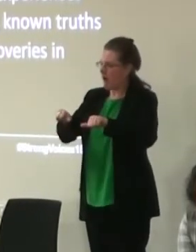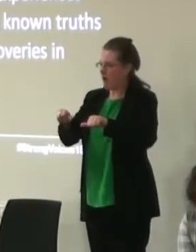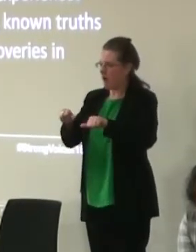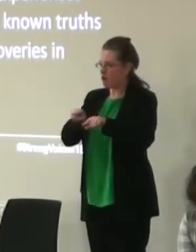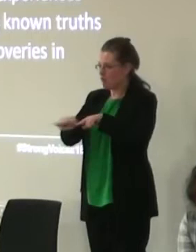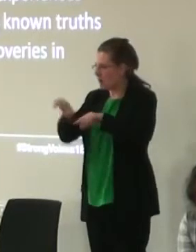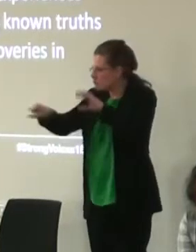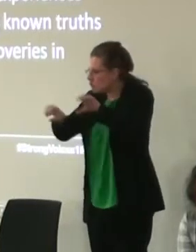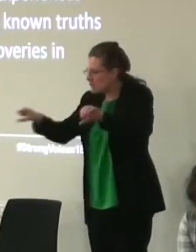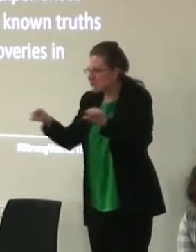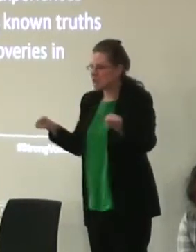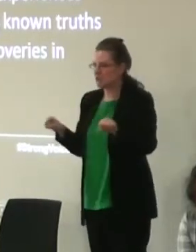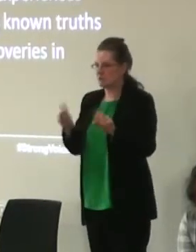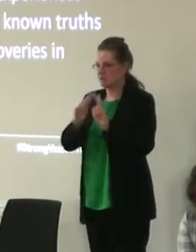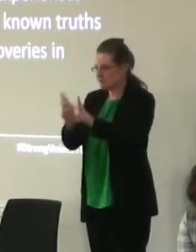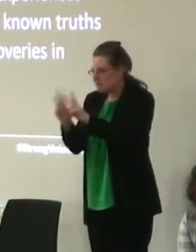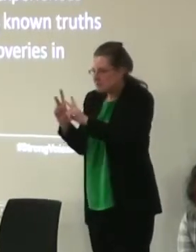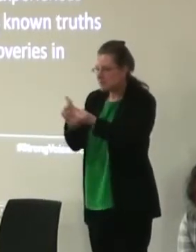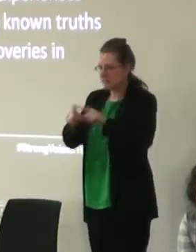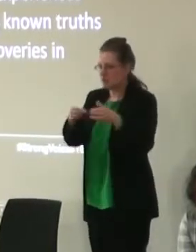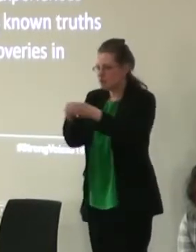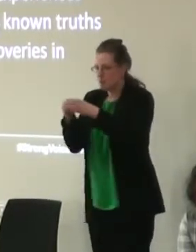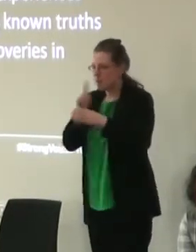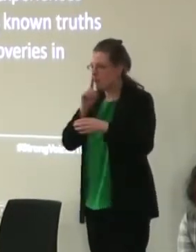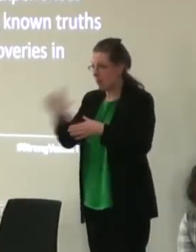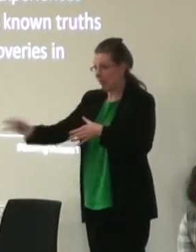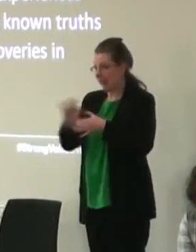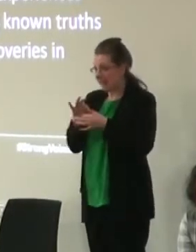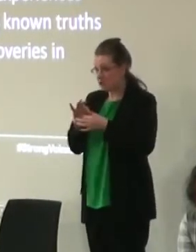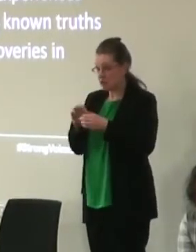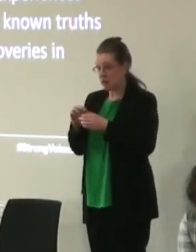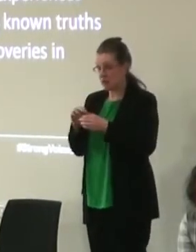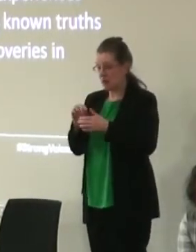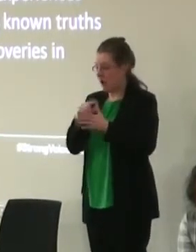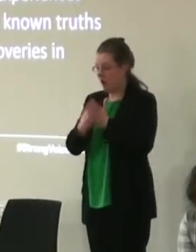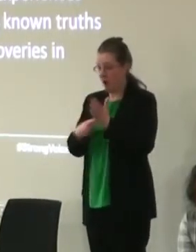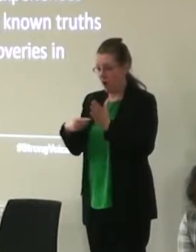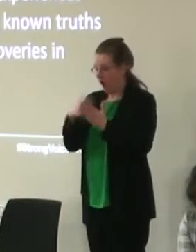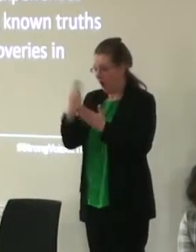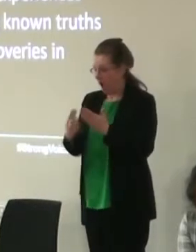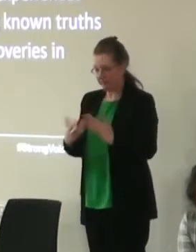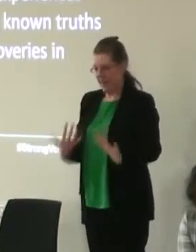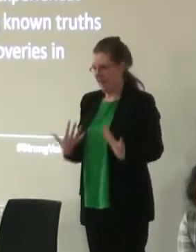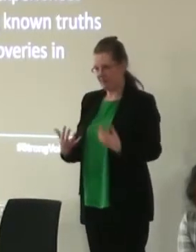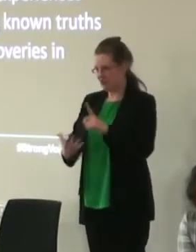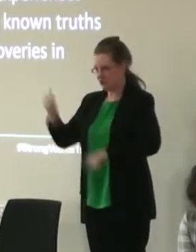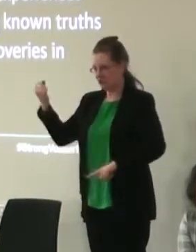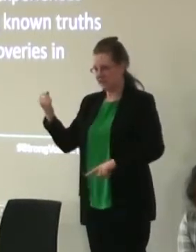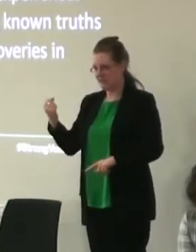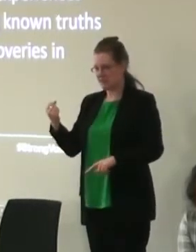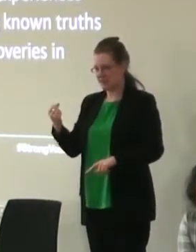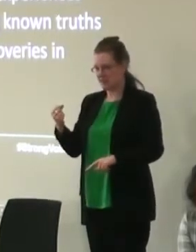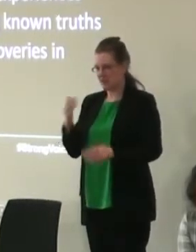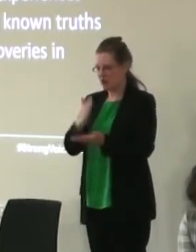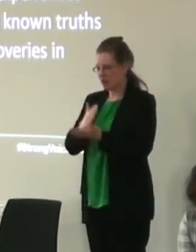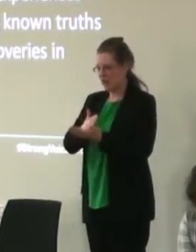diversifying young people's, the types of young people engaged with the arts was not being made and that a lot of that had rested